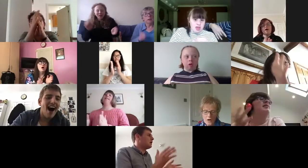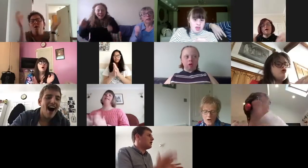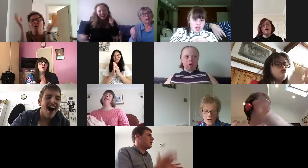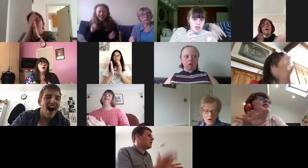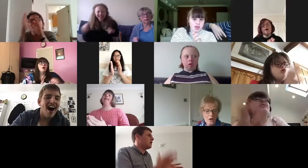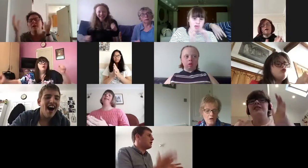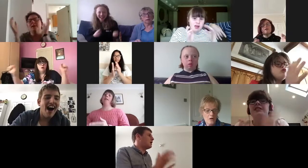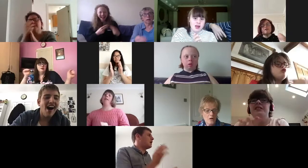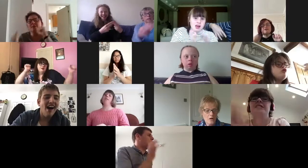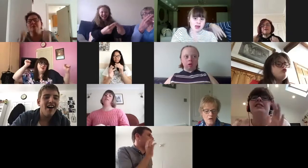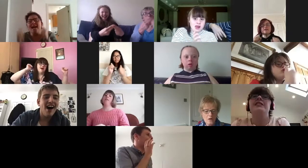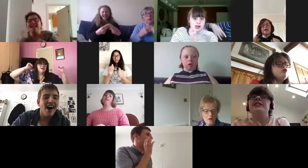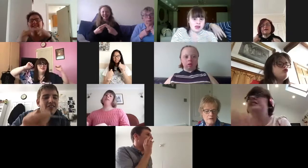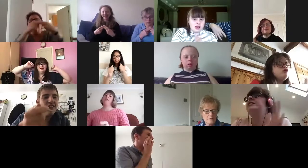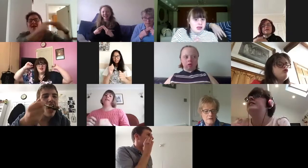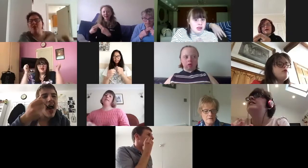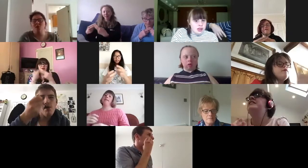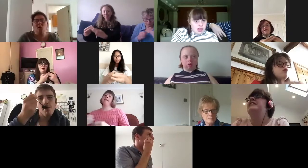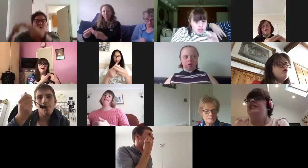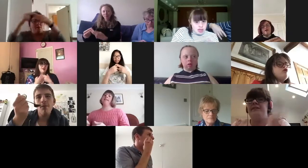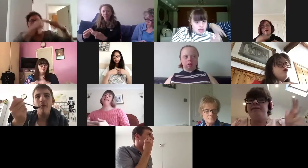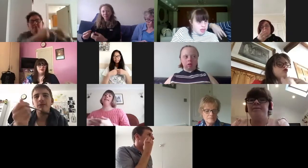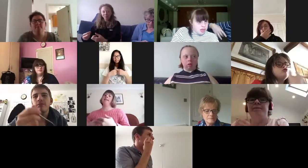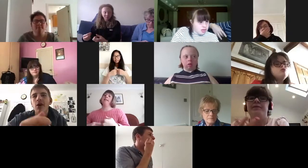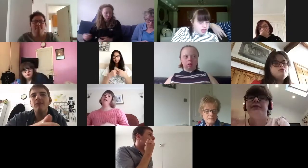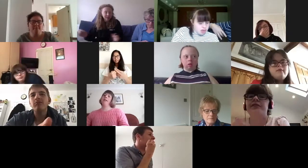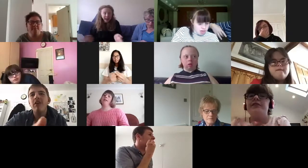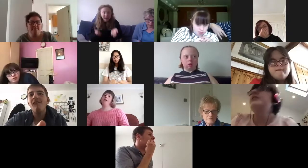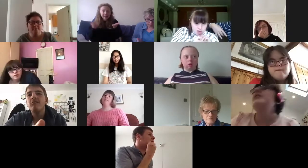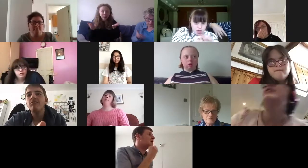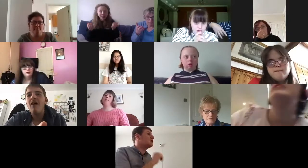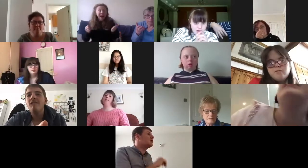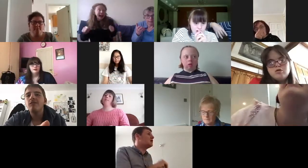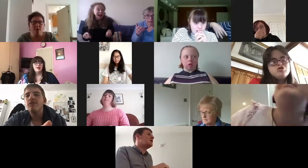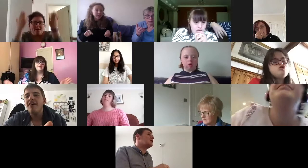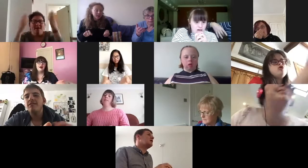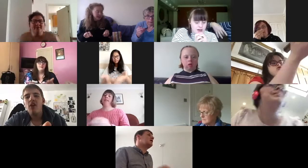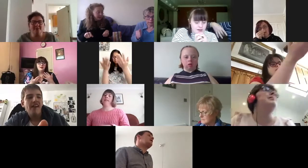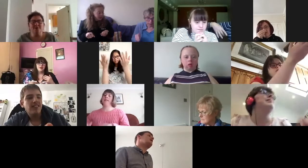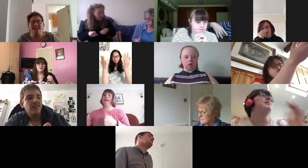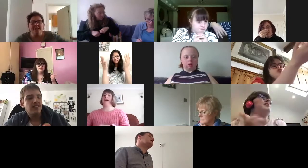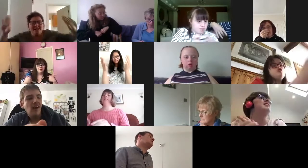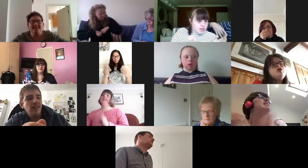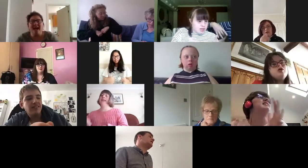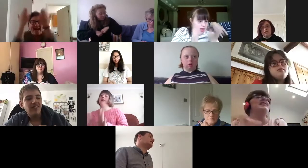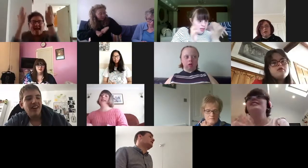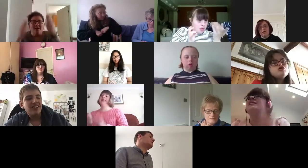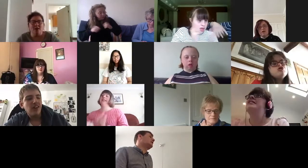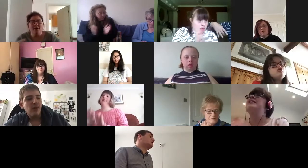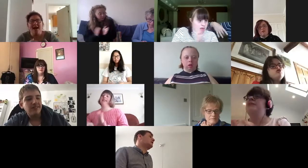let's all dance together. Stand up, out of your seat, stand up, out of your